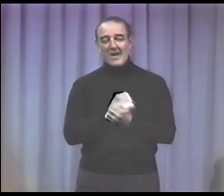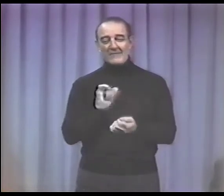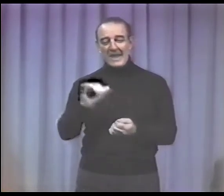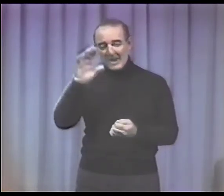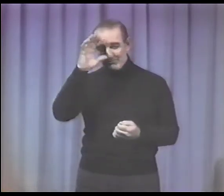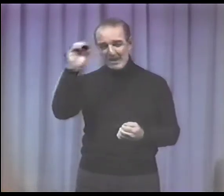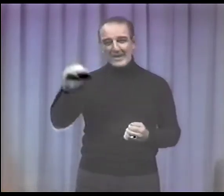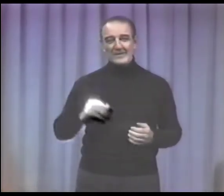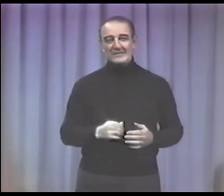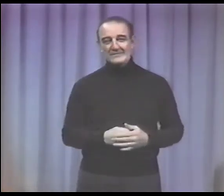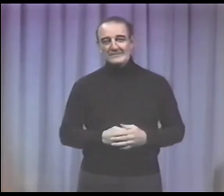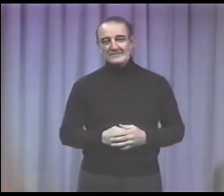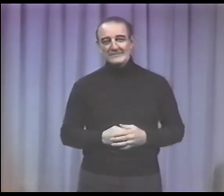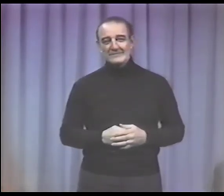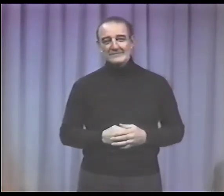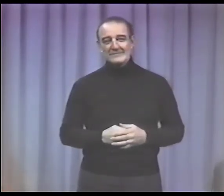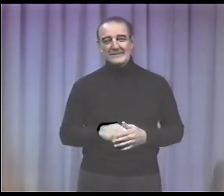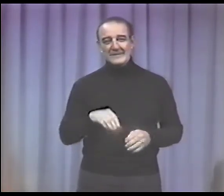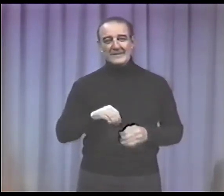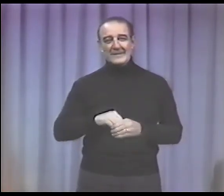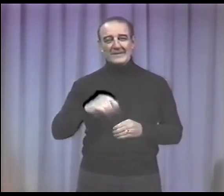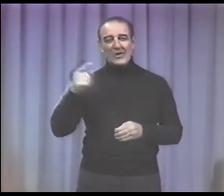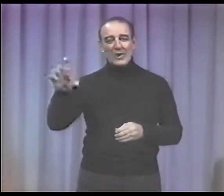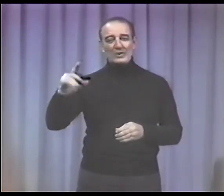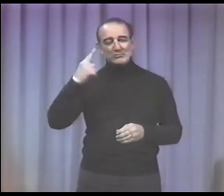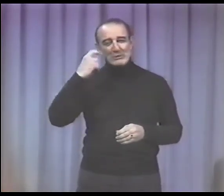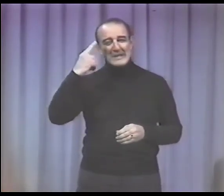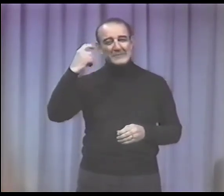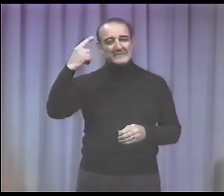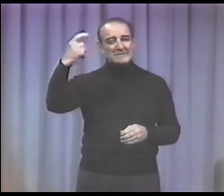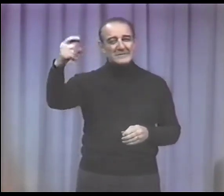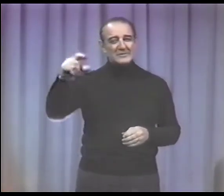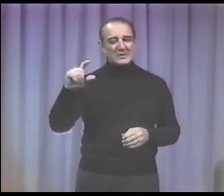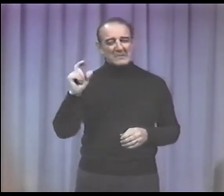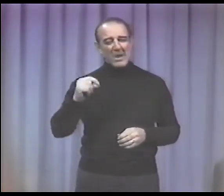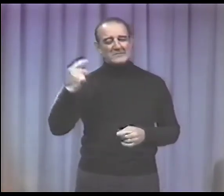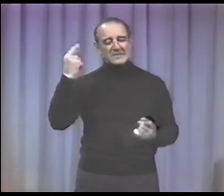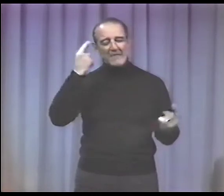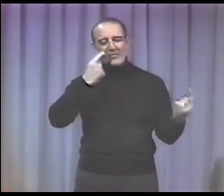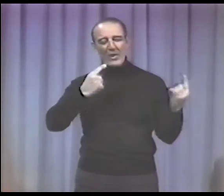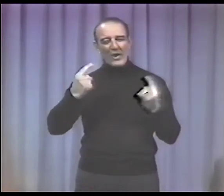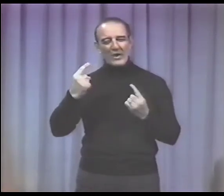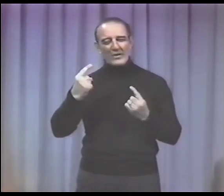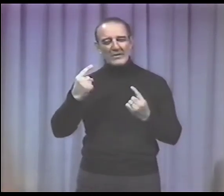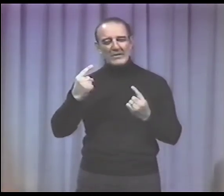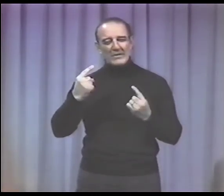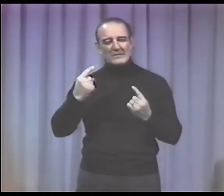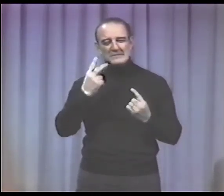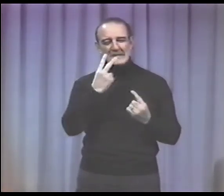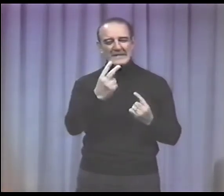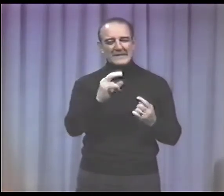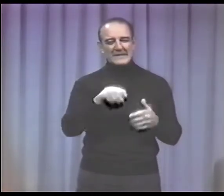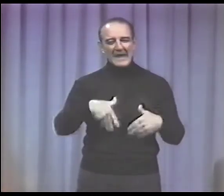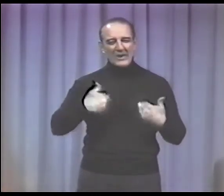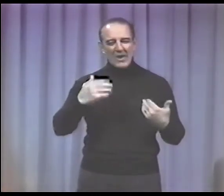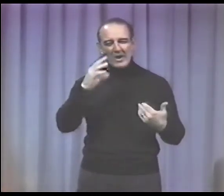young woman, and she loved that young man. And in her dream, she must have thought